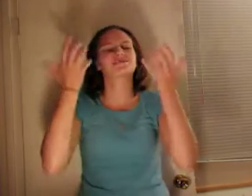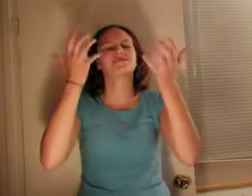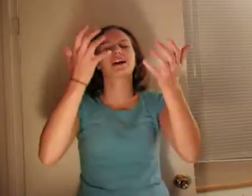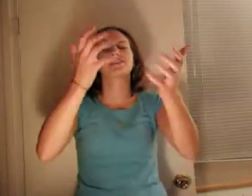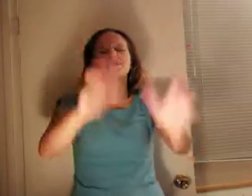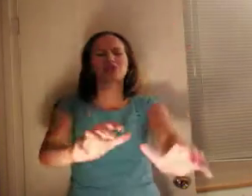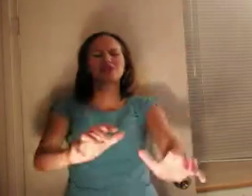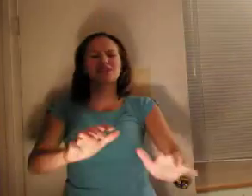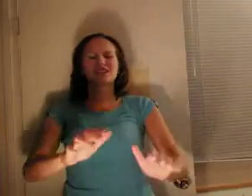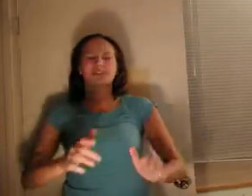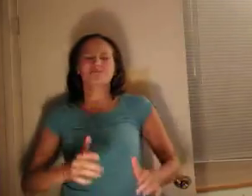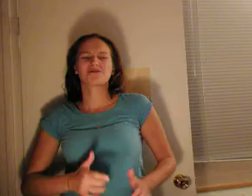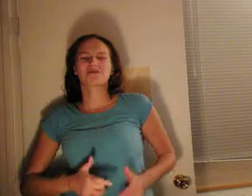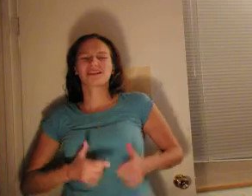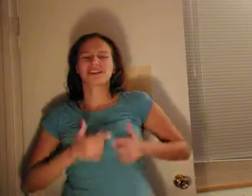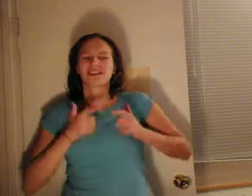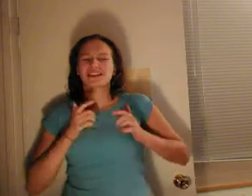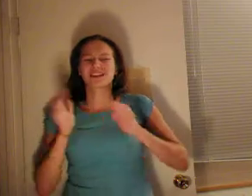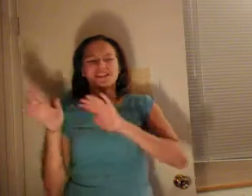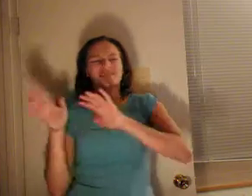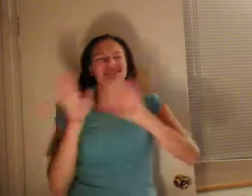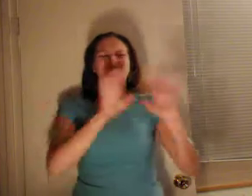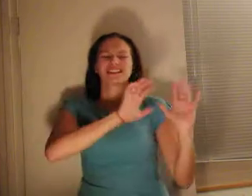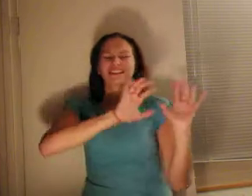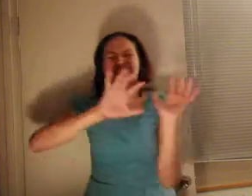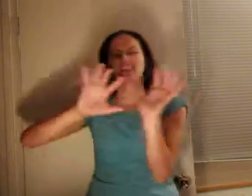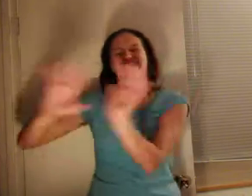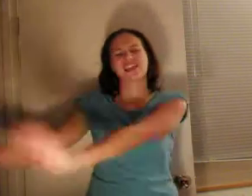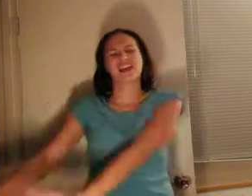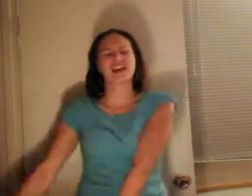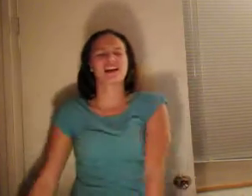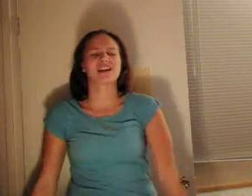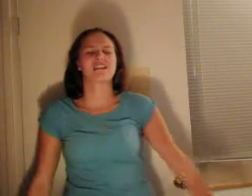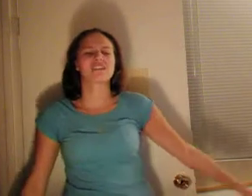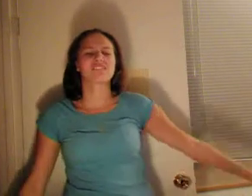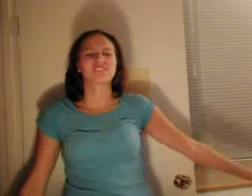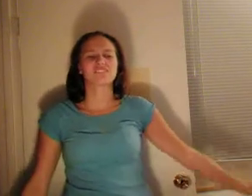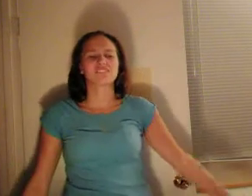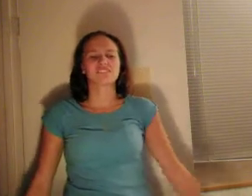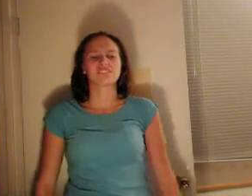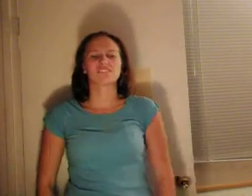I don't really want to live in her life, I